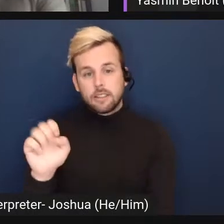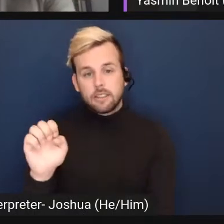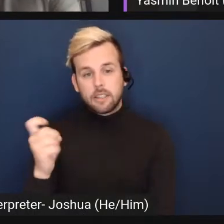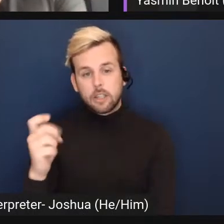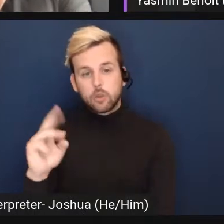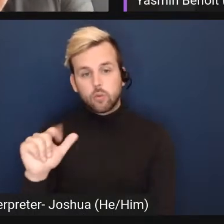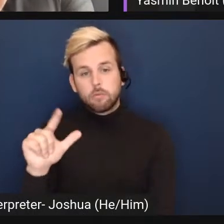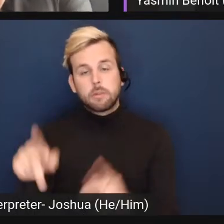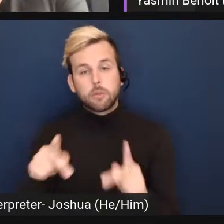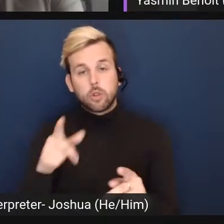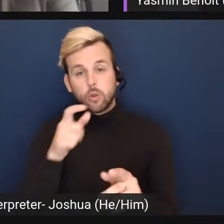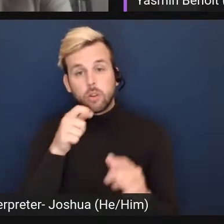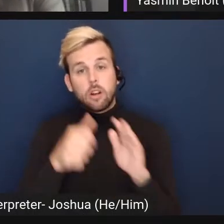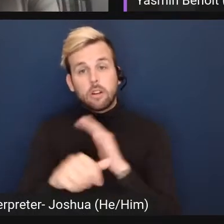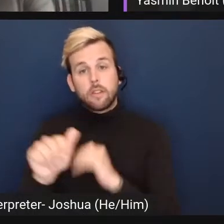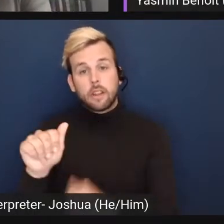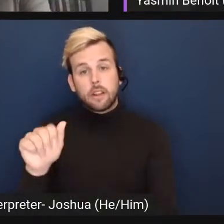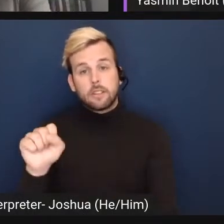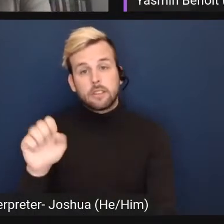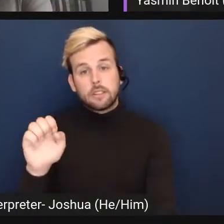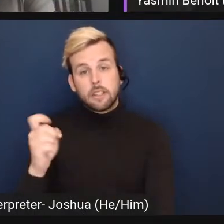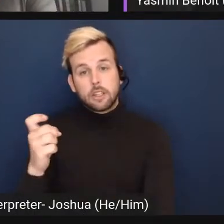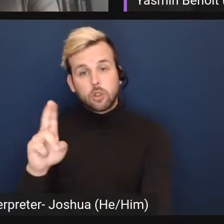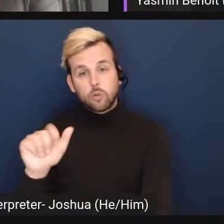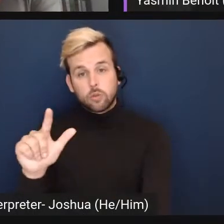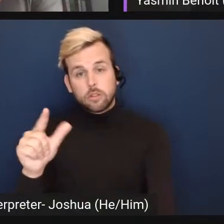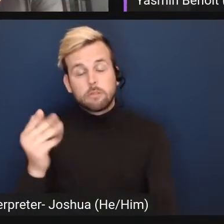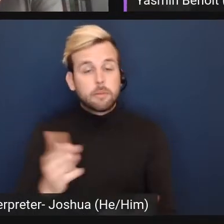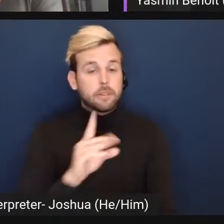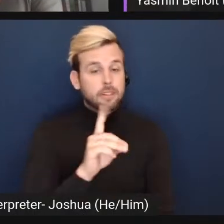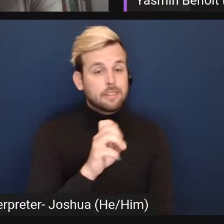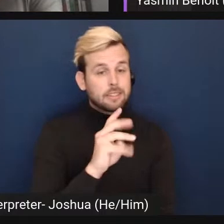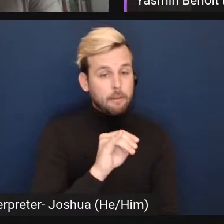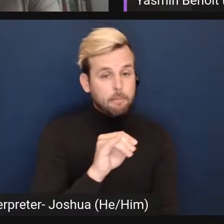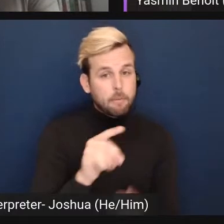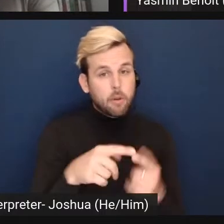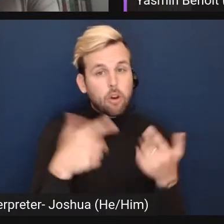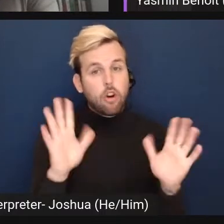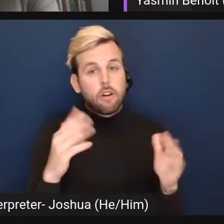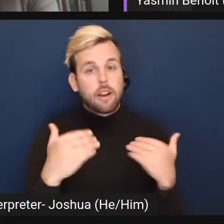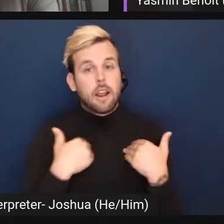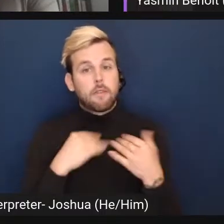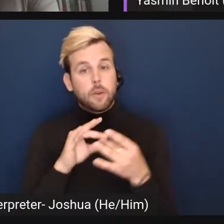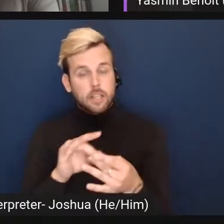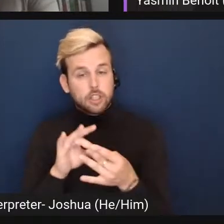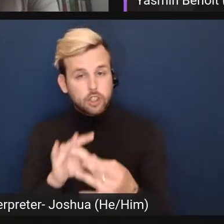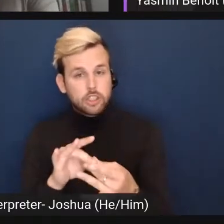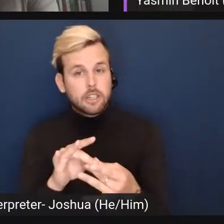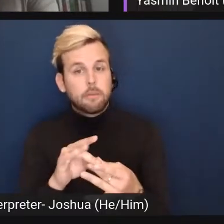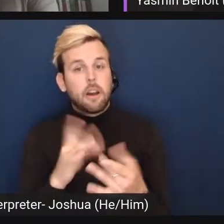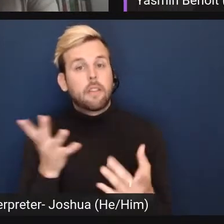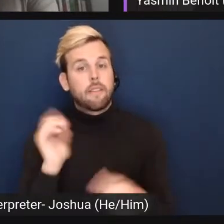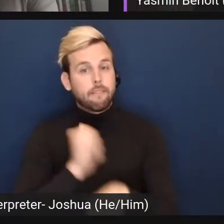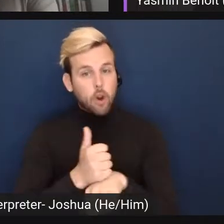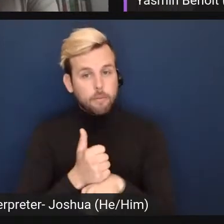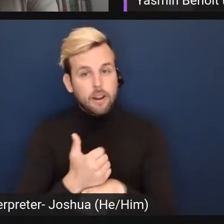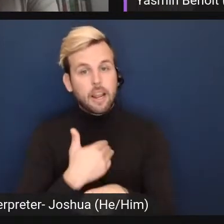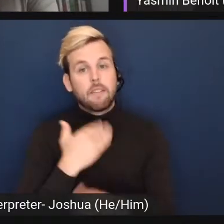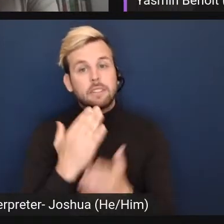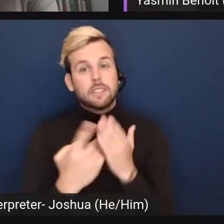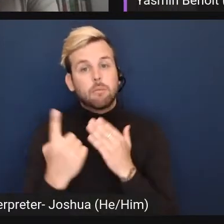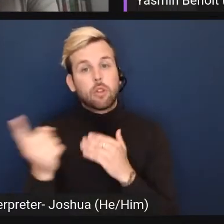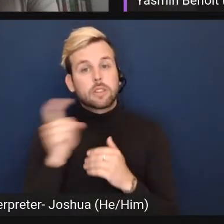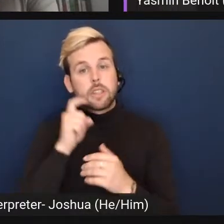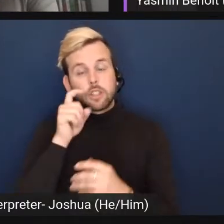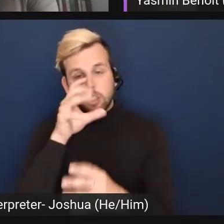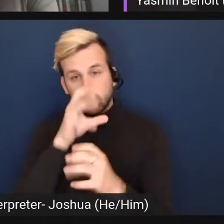fall under the asexual umbrella, maybe they're Demi and they already have that relationship and they have formed it and they have someone that they're sexually attracted